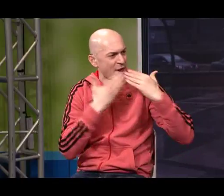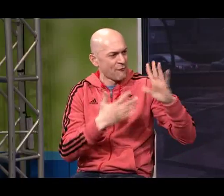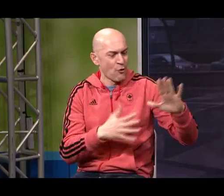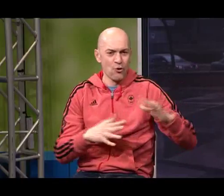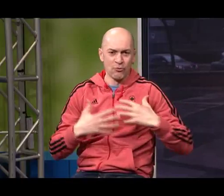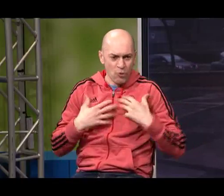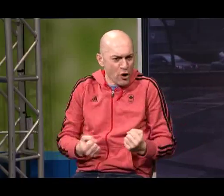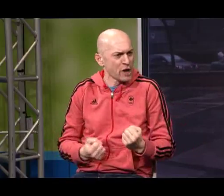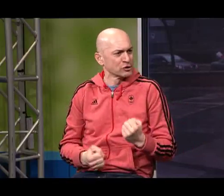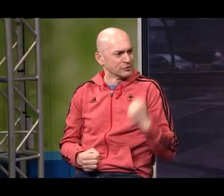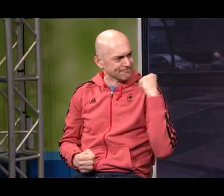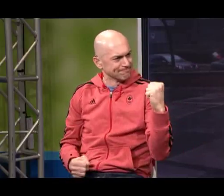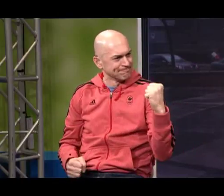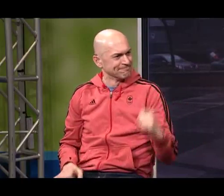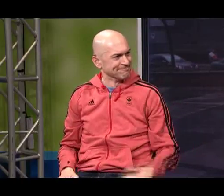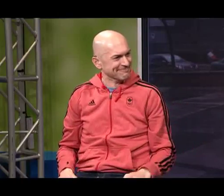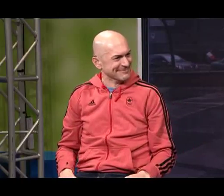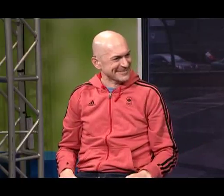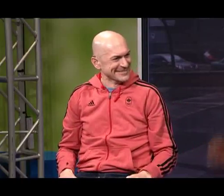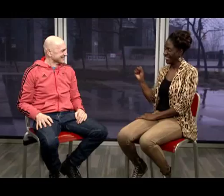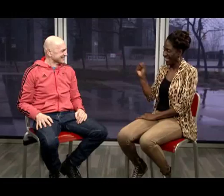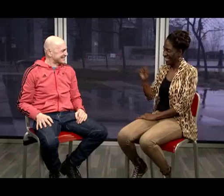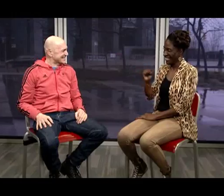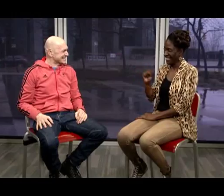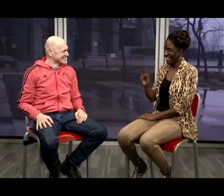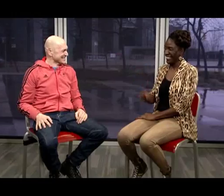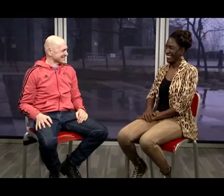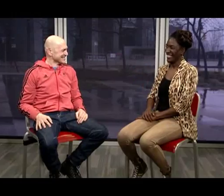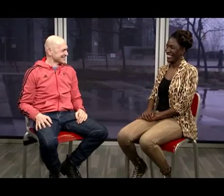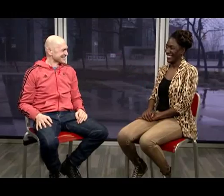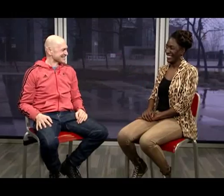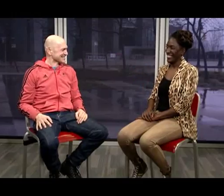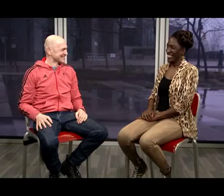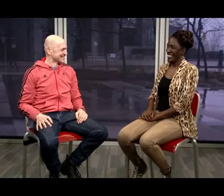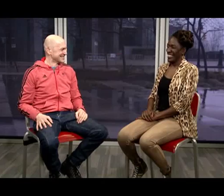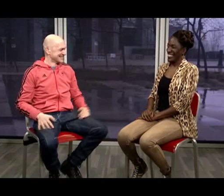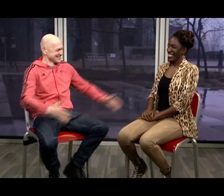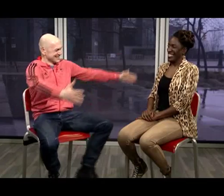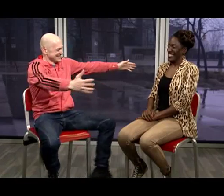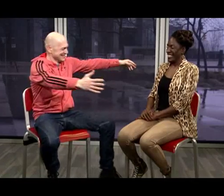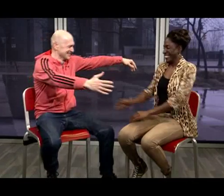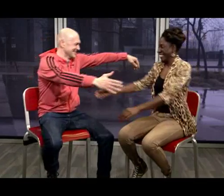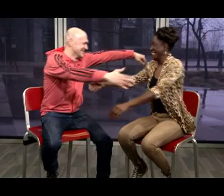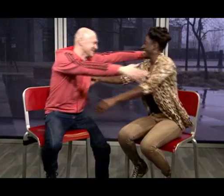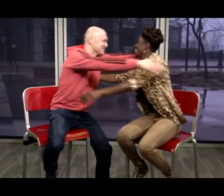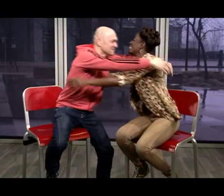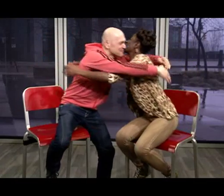taking this initiative And for promoting what we do as a community And as individuals Thank you Of course